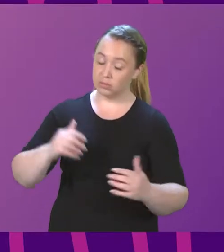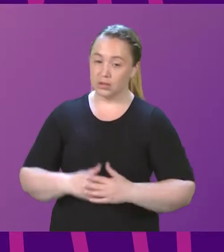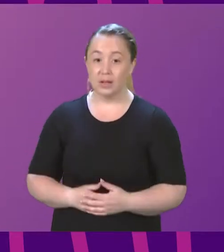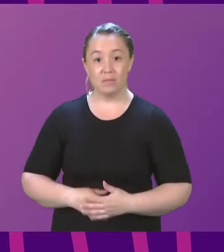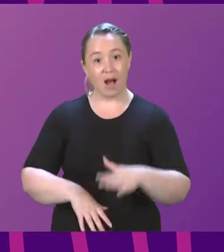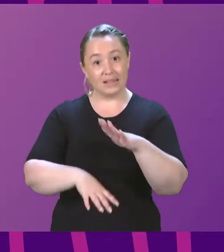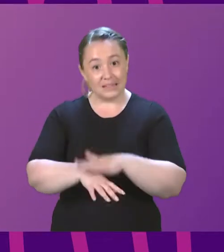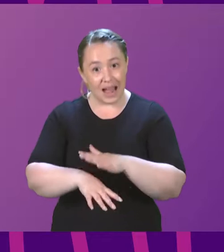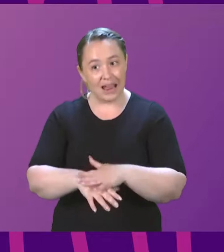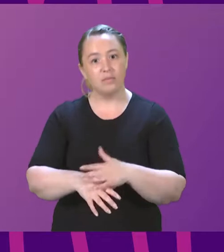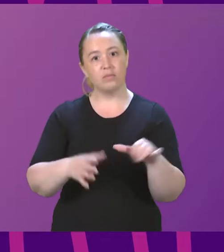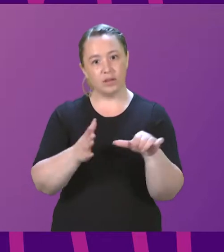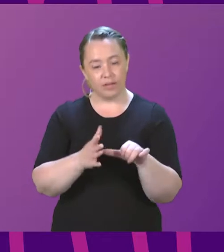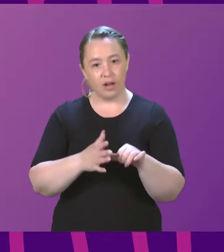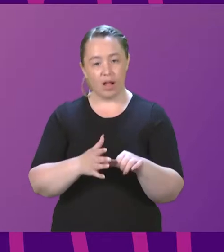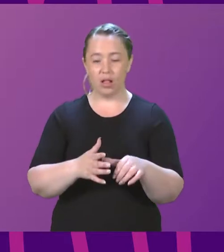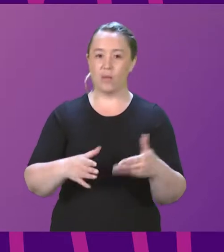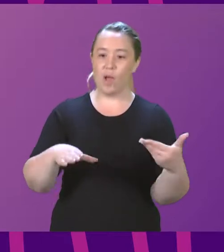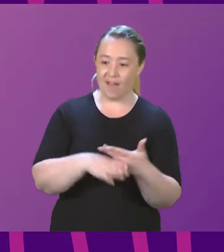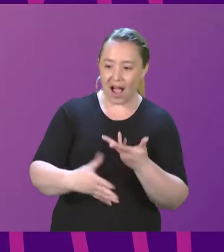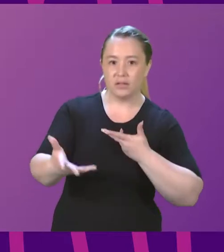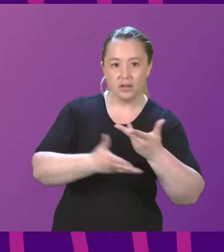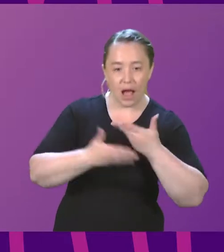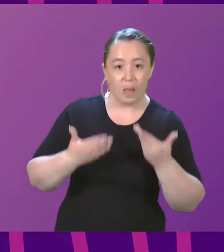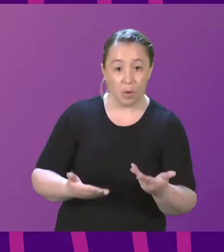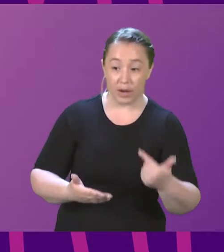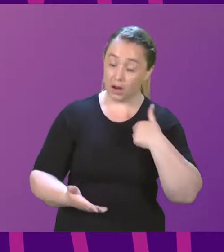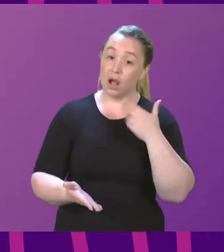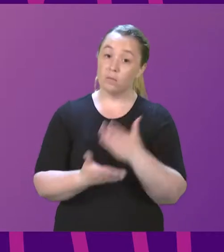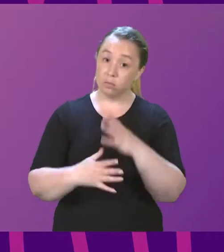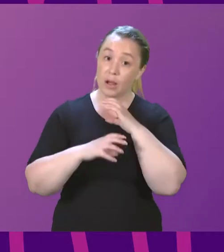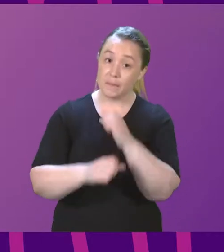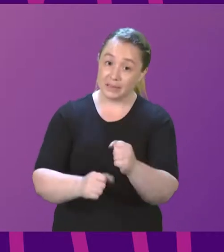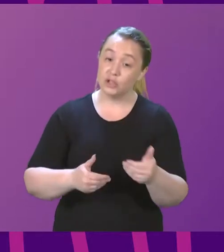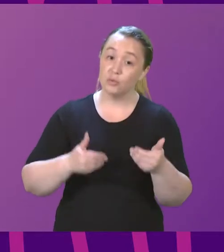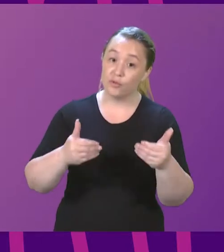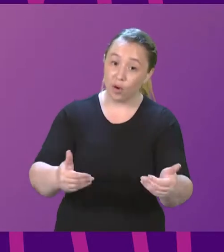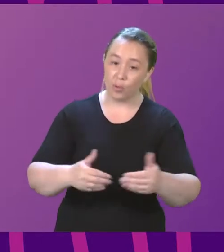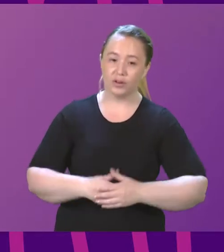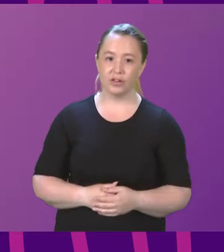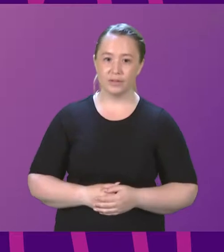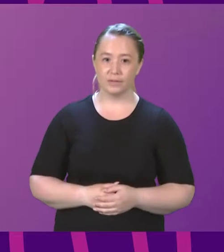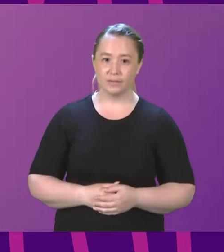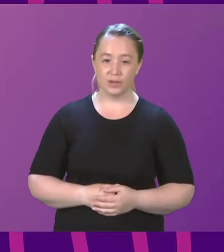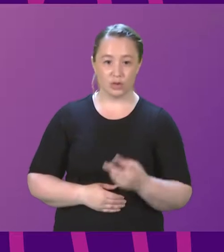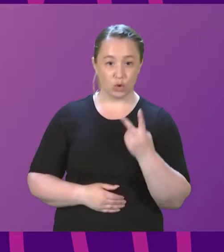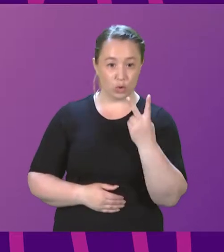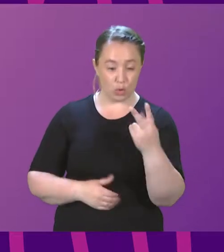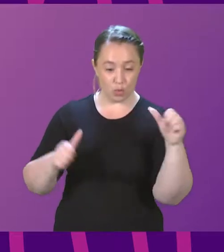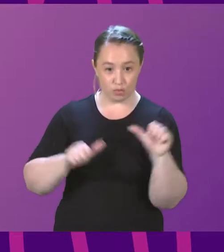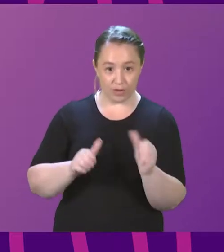-consuming process. are in active negotiations, and I am committed to finding a way forward. Thank you. I'm going to take two brief